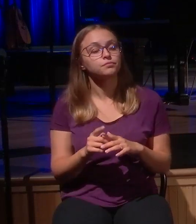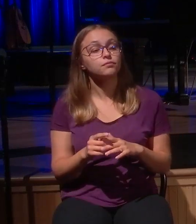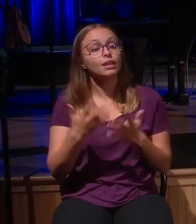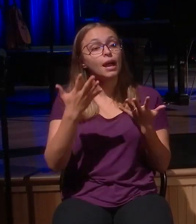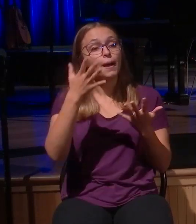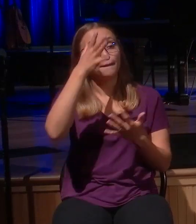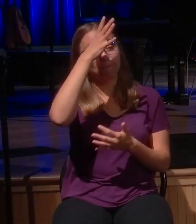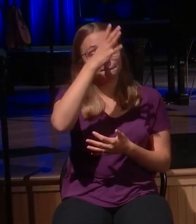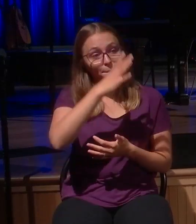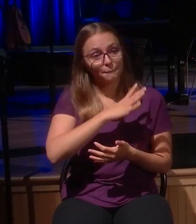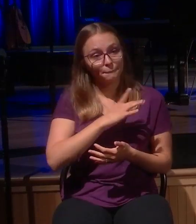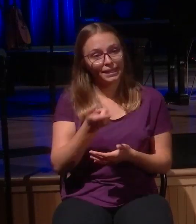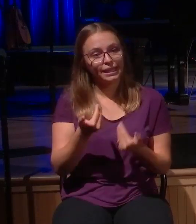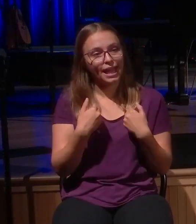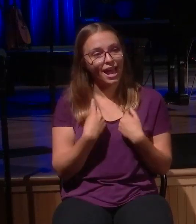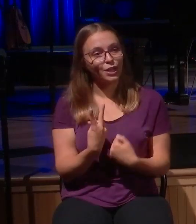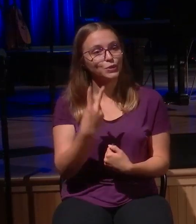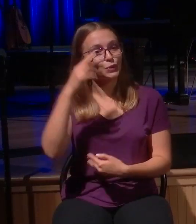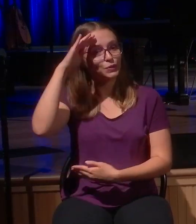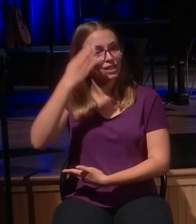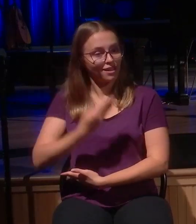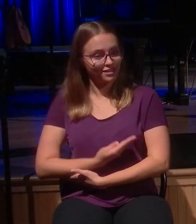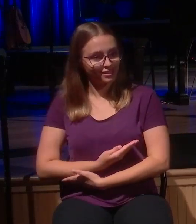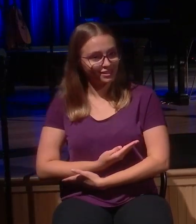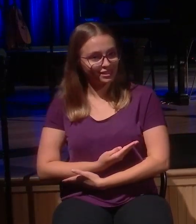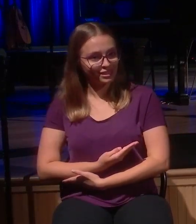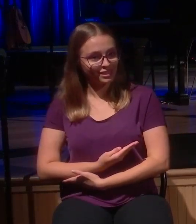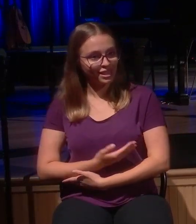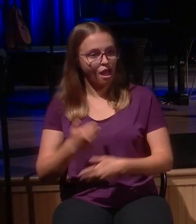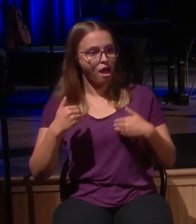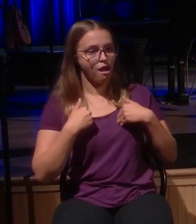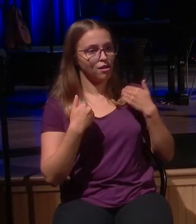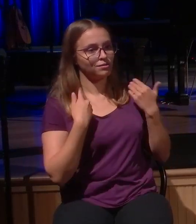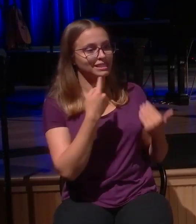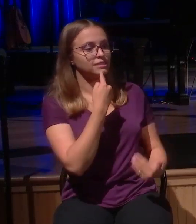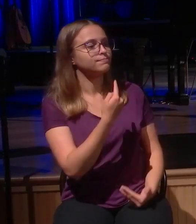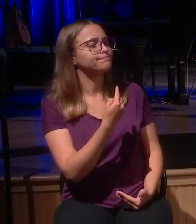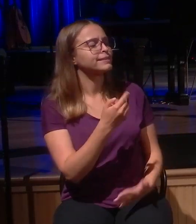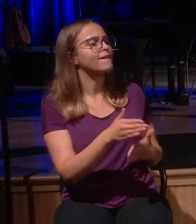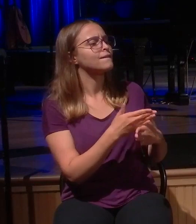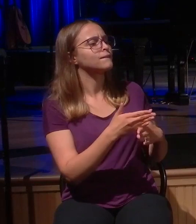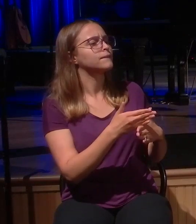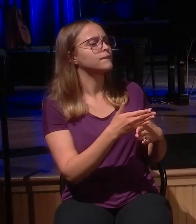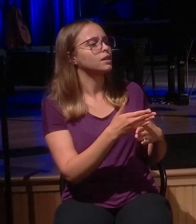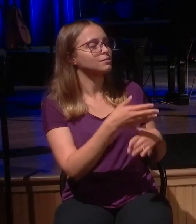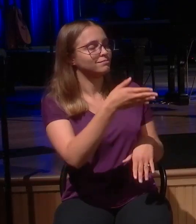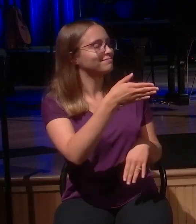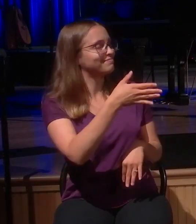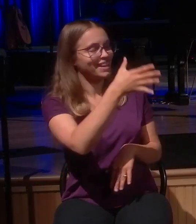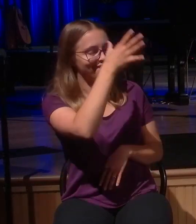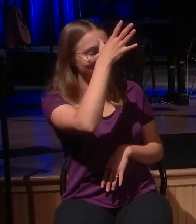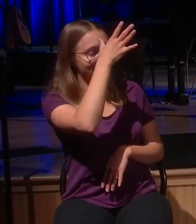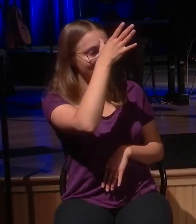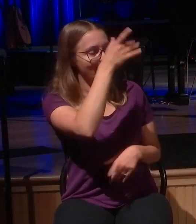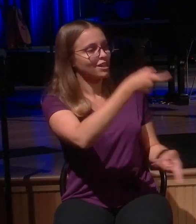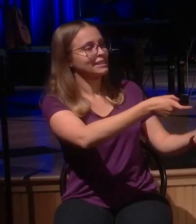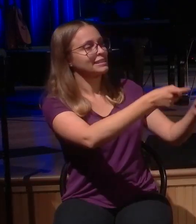of them, the younger son, said to the father, Father, give me the share of property that is coming to me. And he